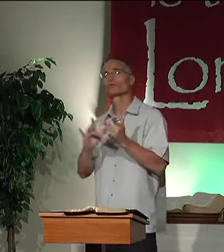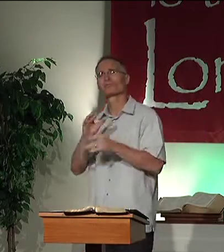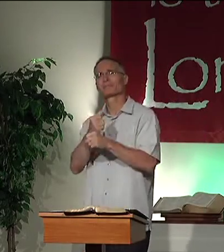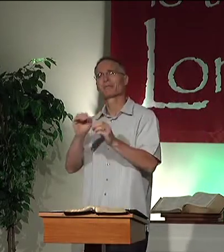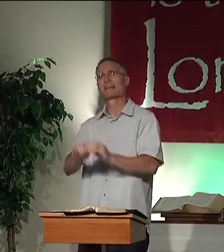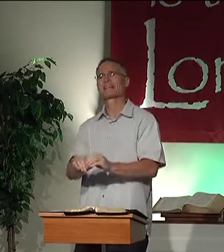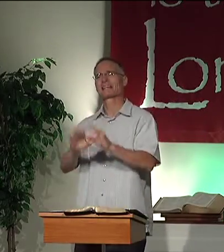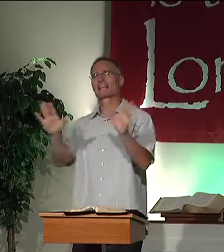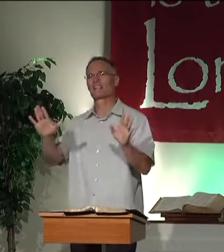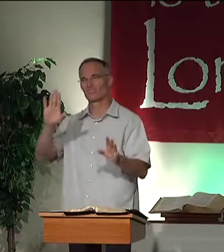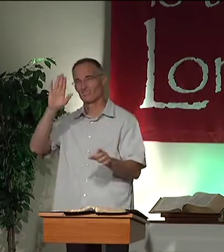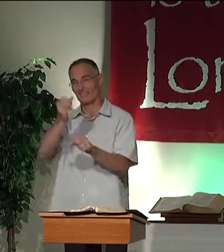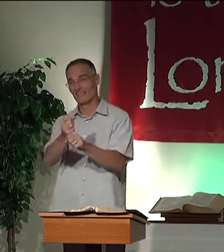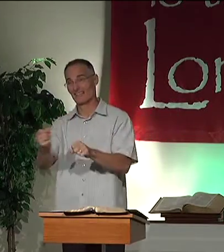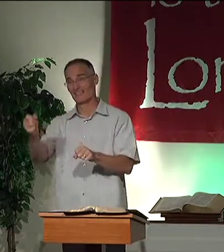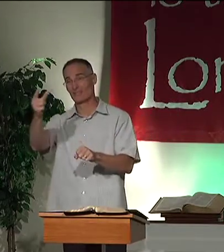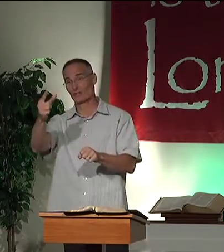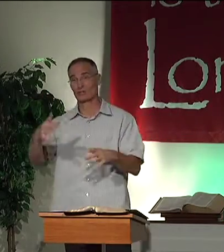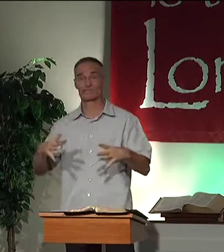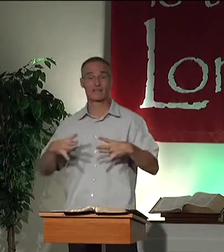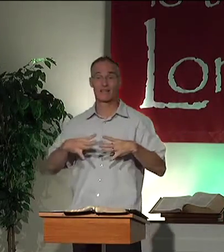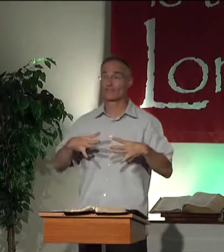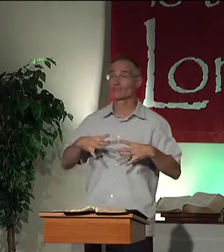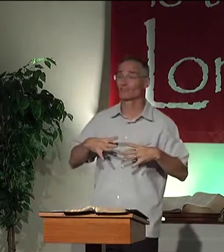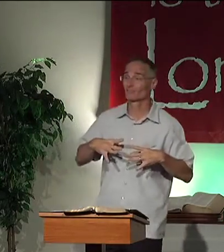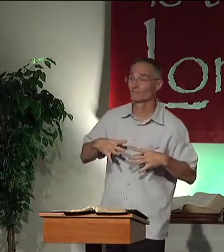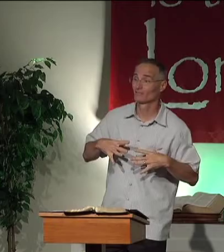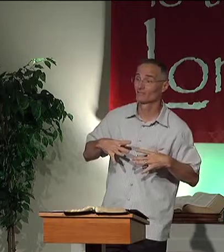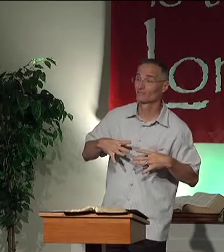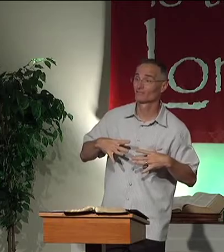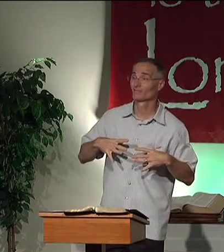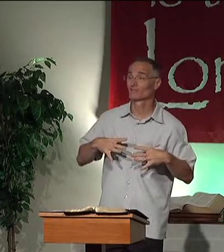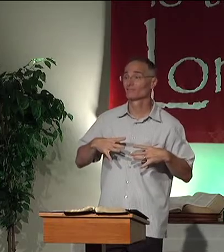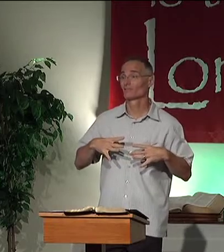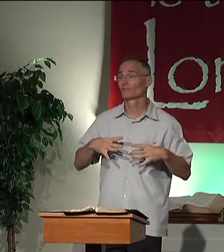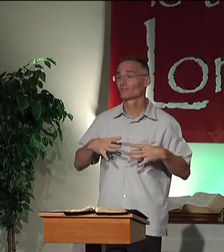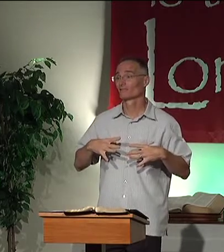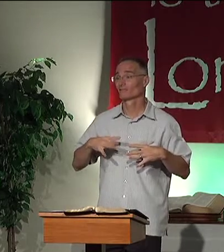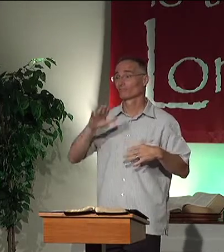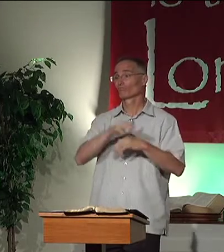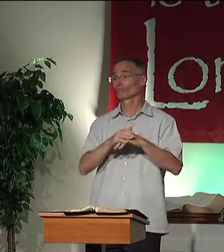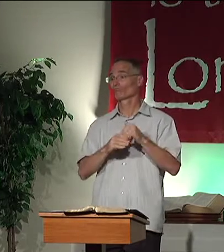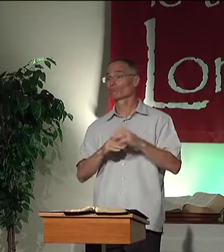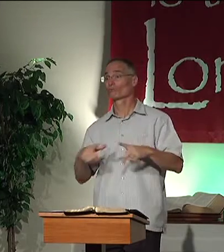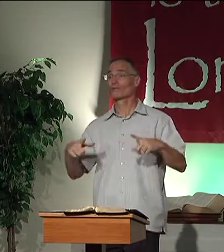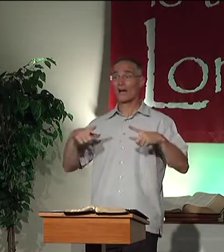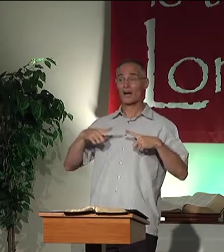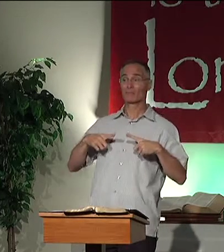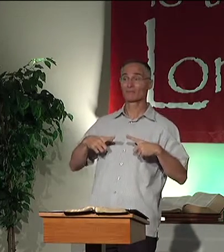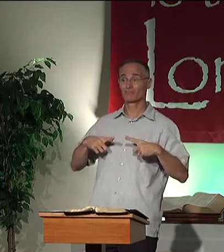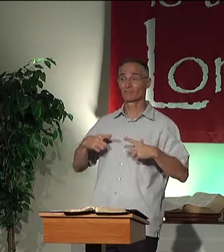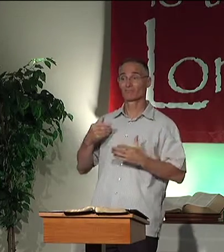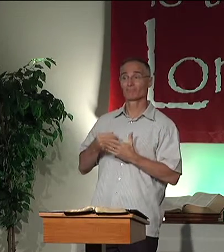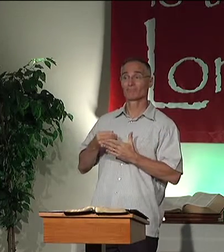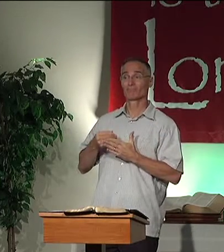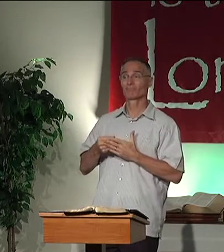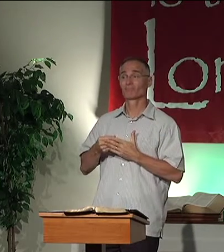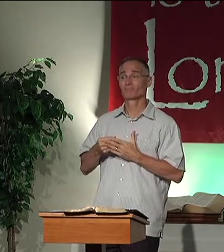Or suppose Jesus made it clear. Next year, for vacation, you thought you were going to have this